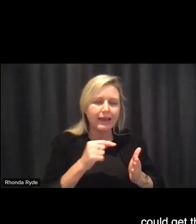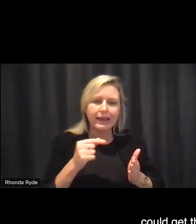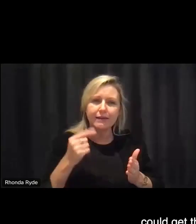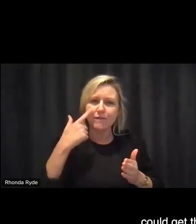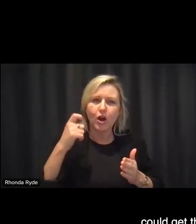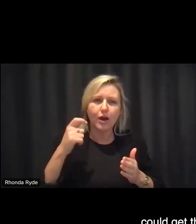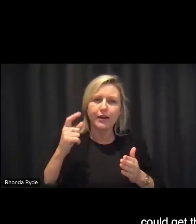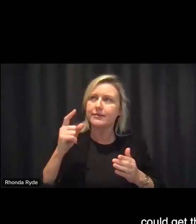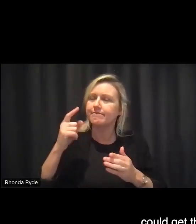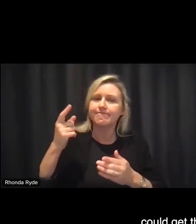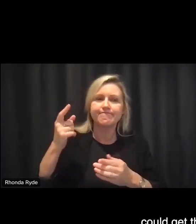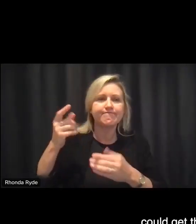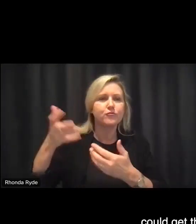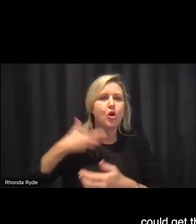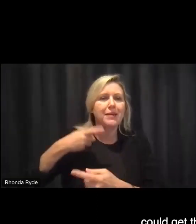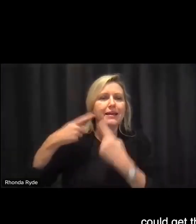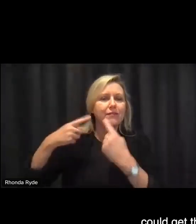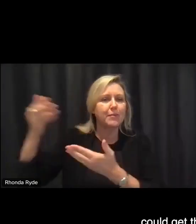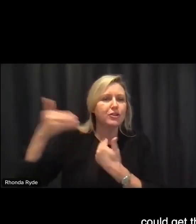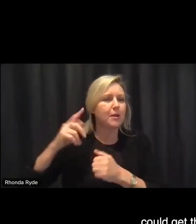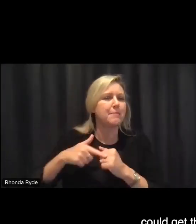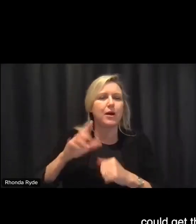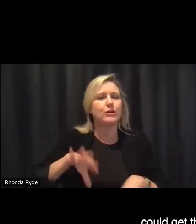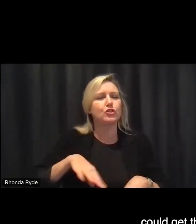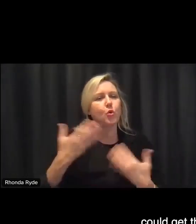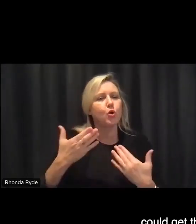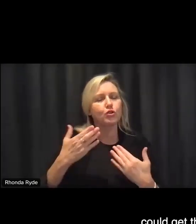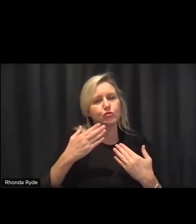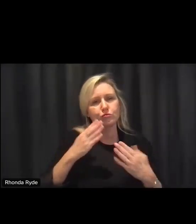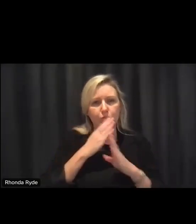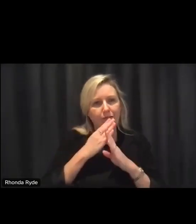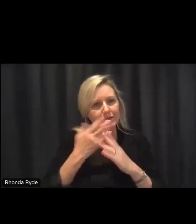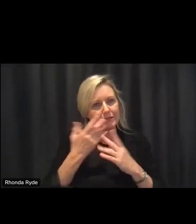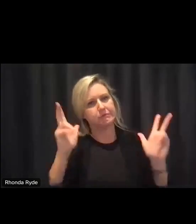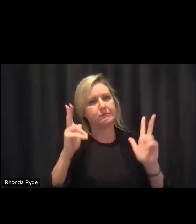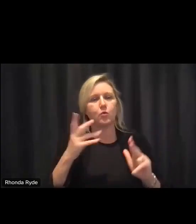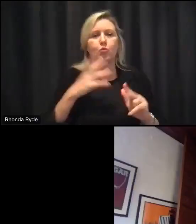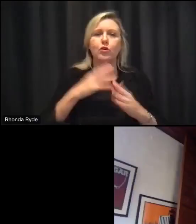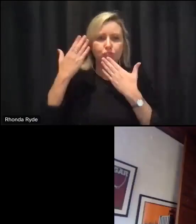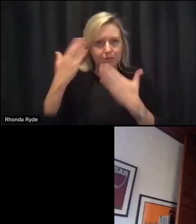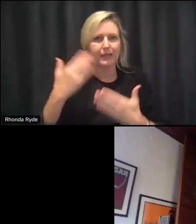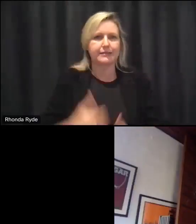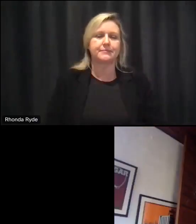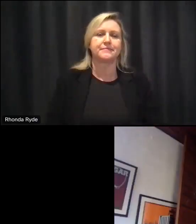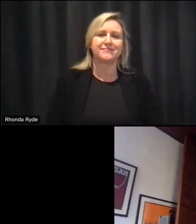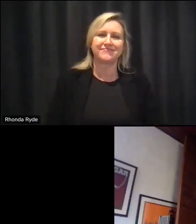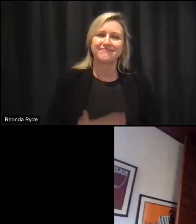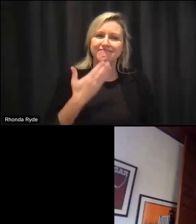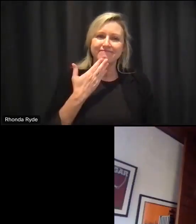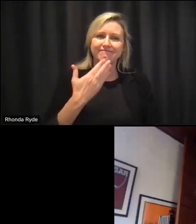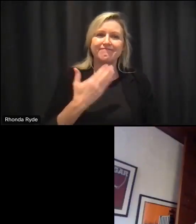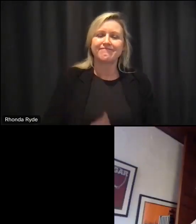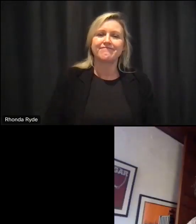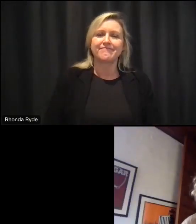from from the ndia without yeah making sure we respect everybody's privacy thanks kirsten um